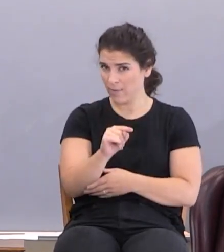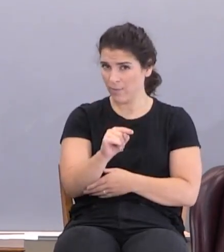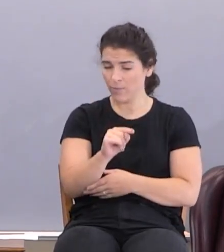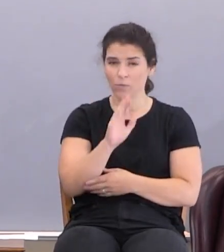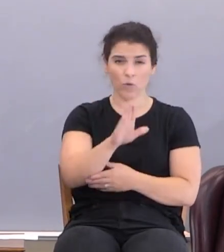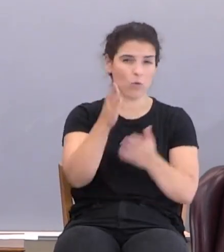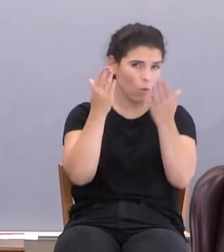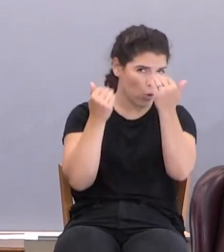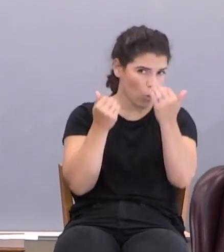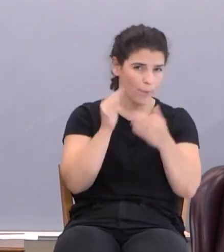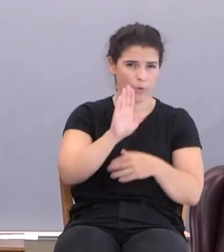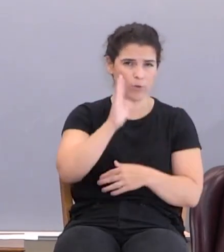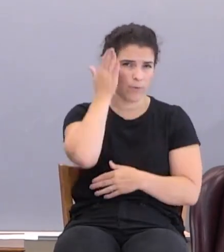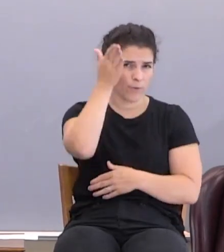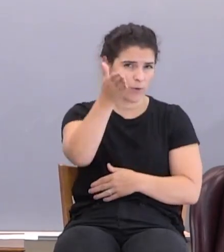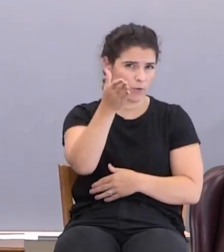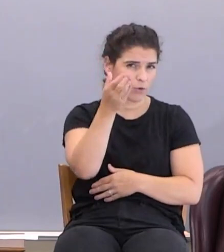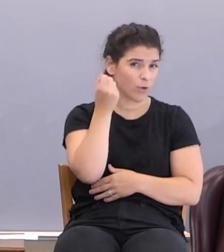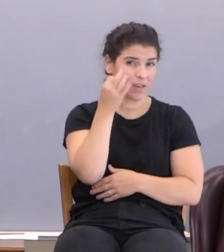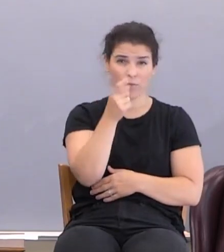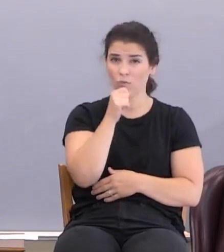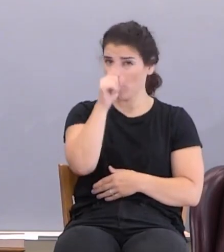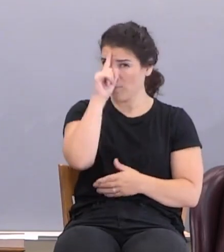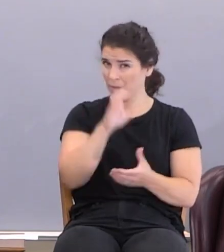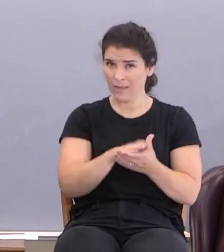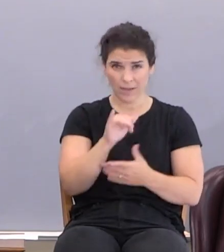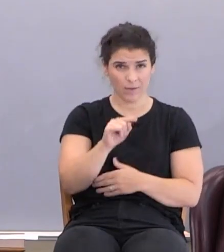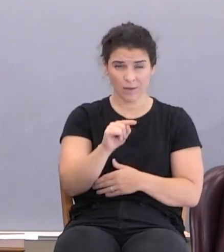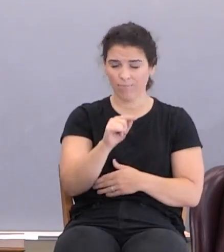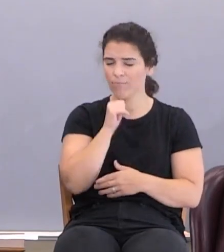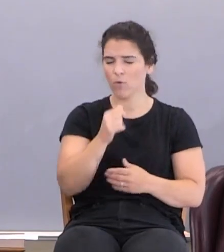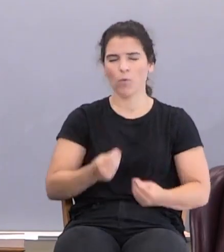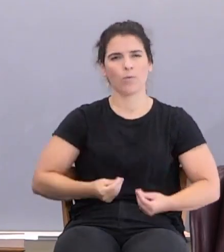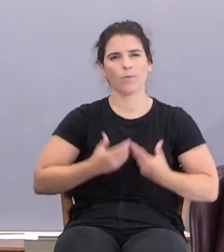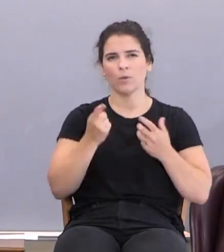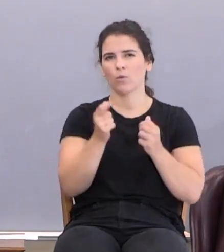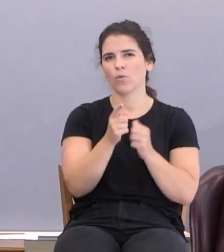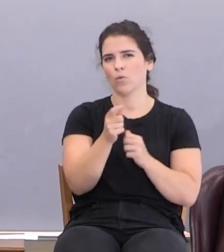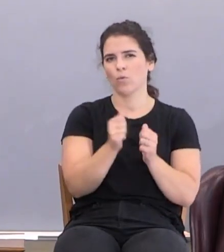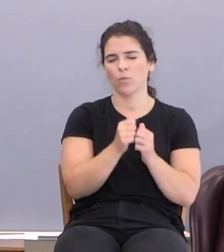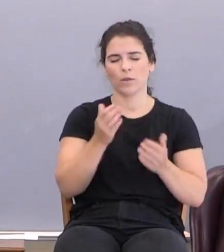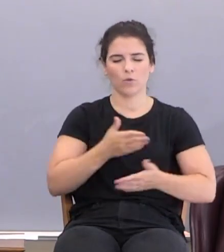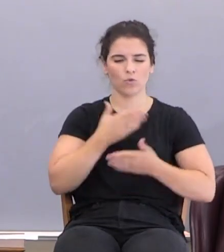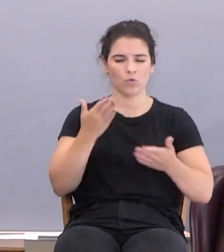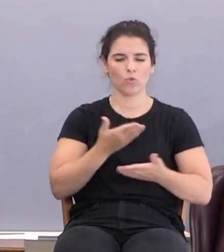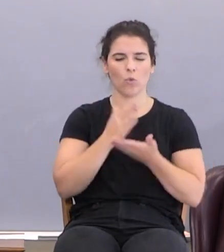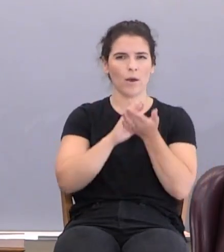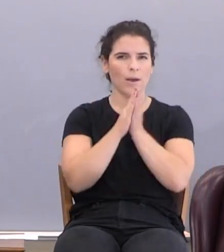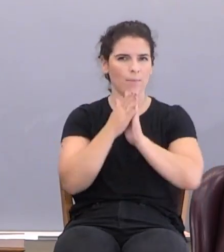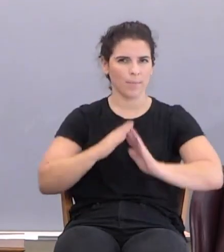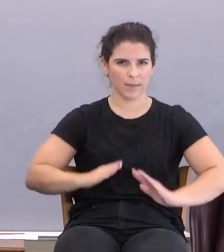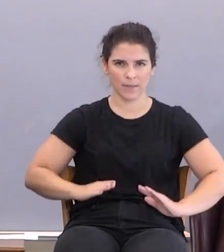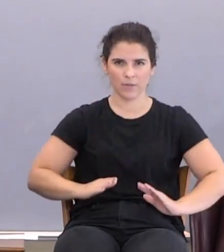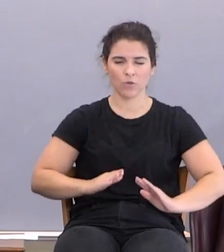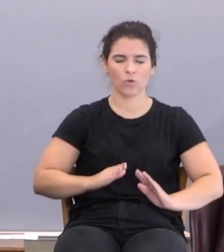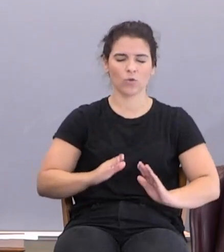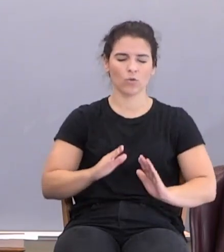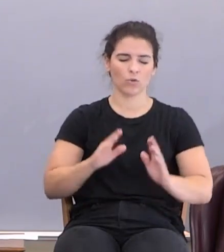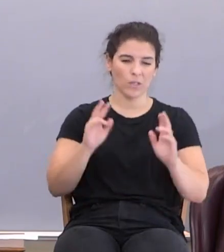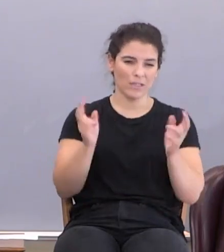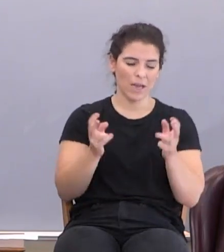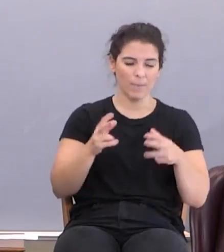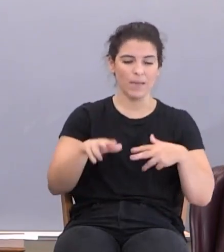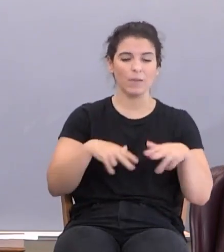future is about, if you don't believe it, doesn't fill you with joy and peace. If you do believe it, it does fill you with joy and peace. So the issue is walking by